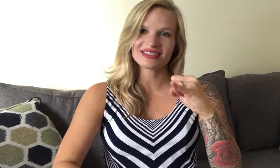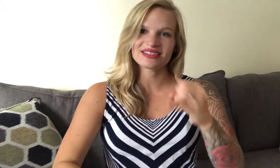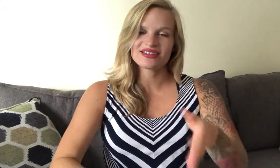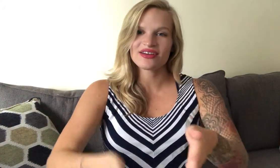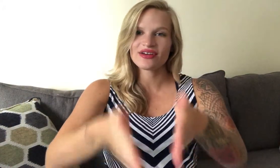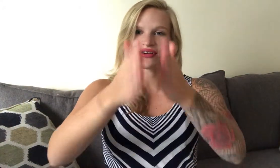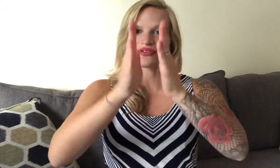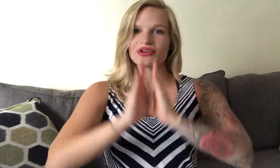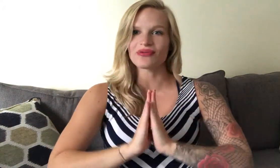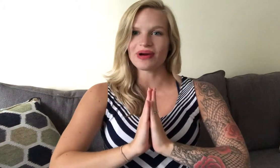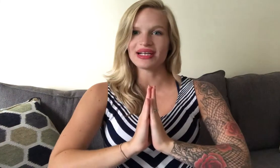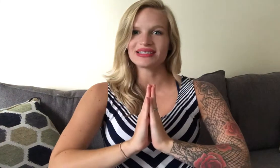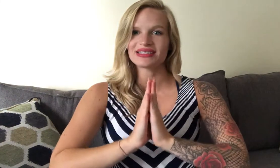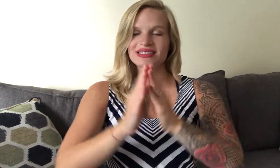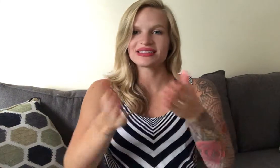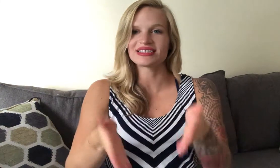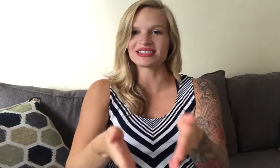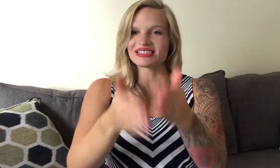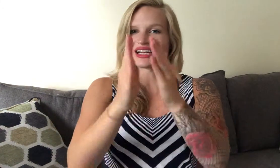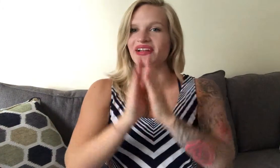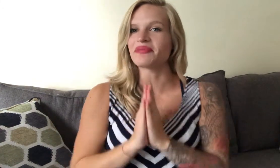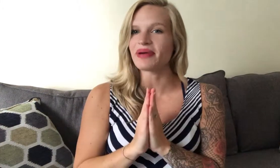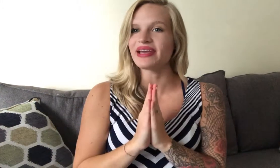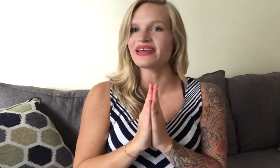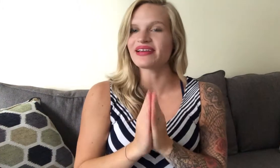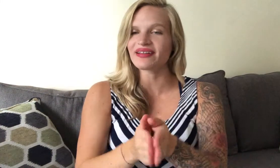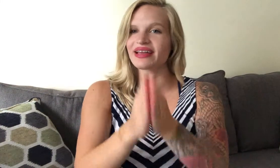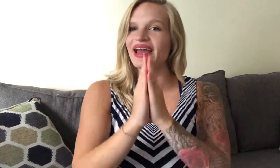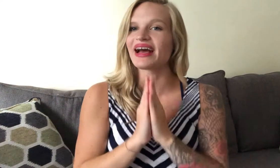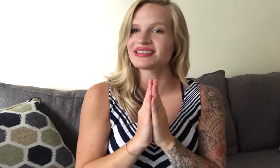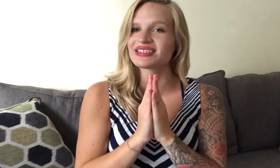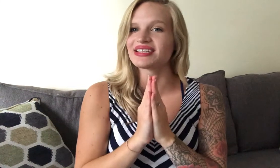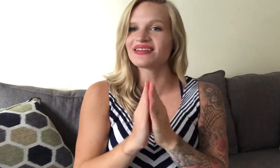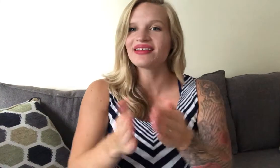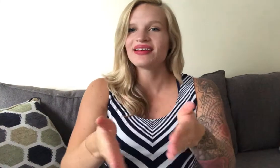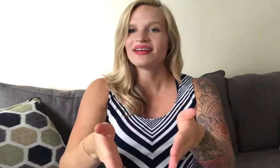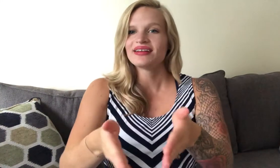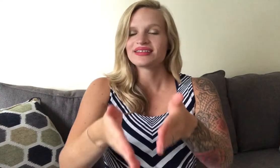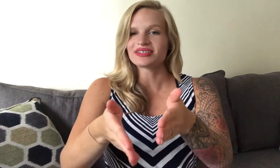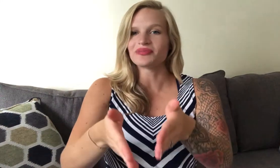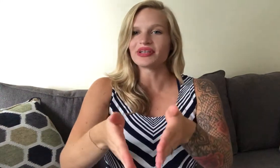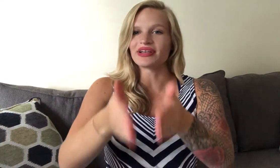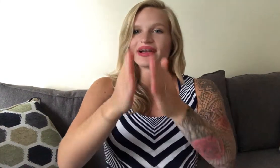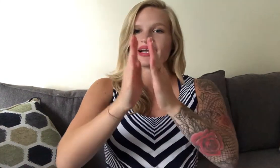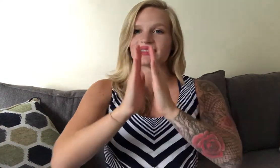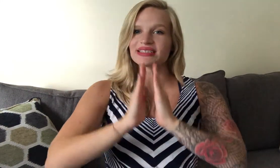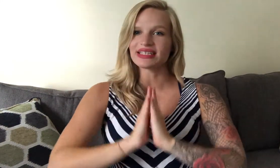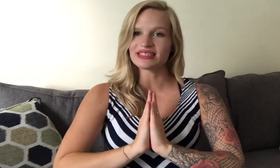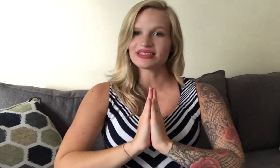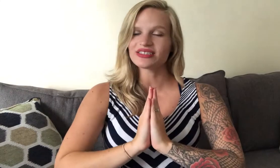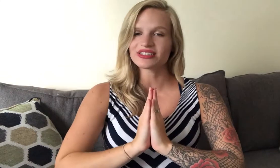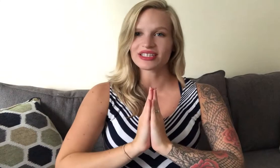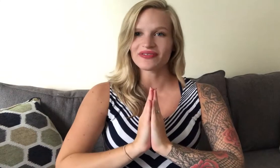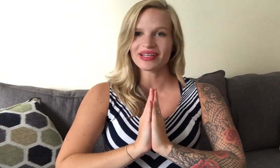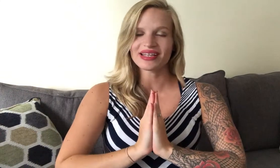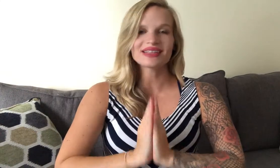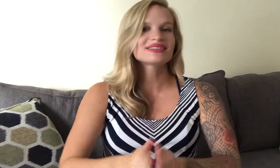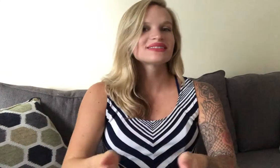request this is kind of like begging like asking so bring your hands into yourself like this